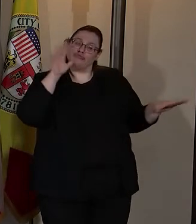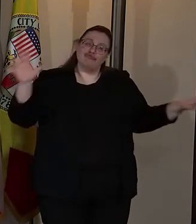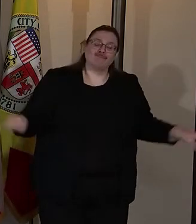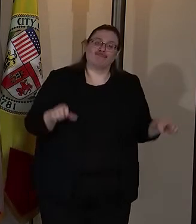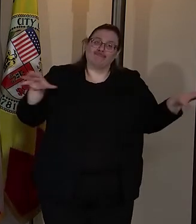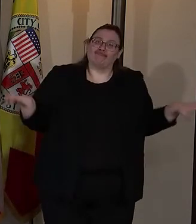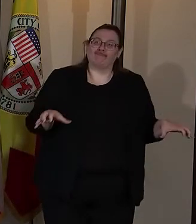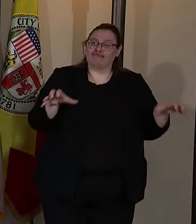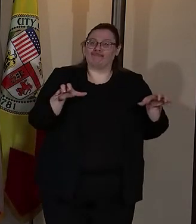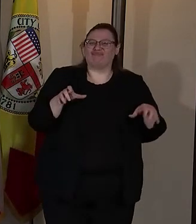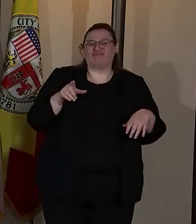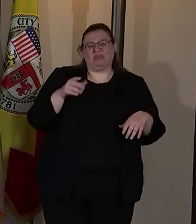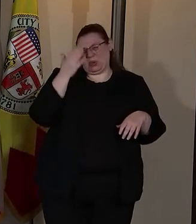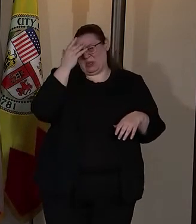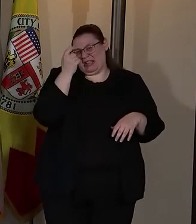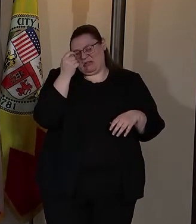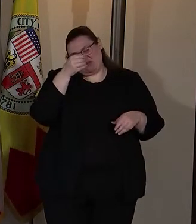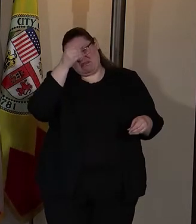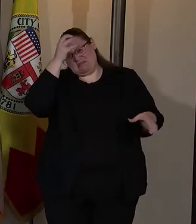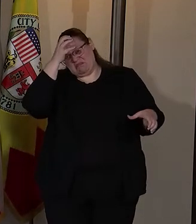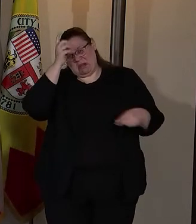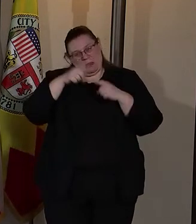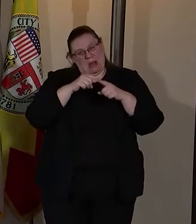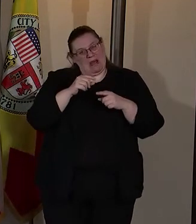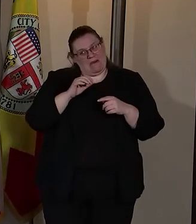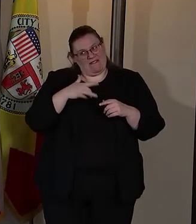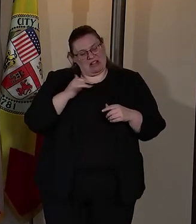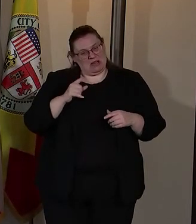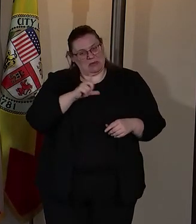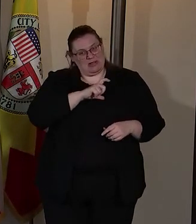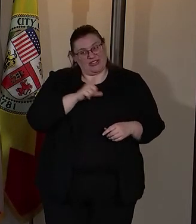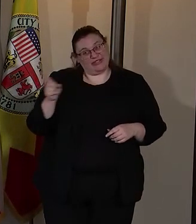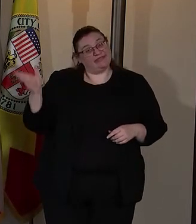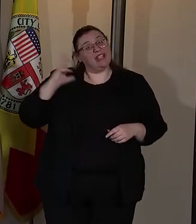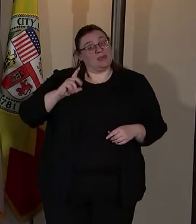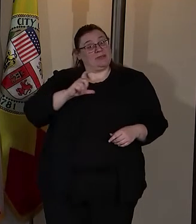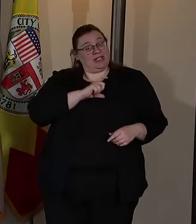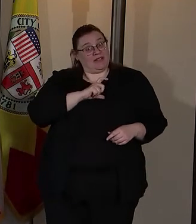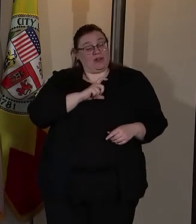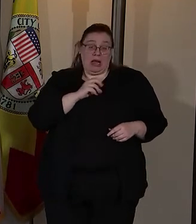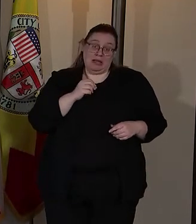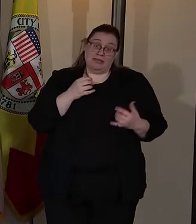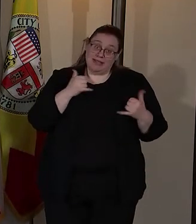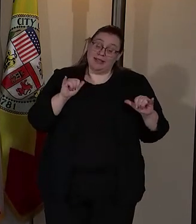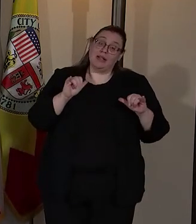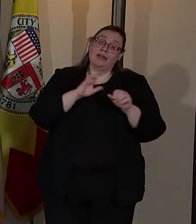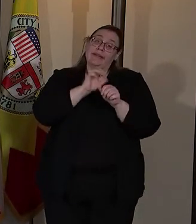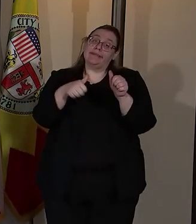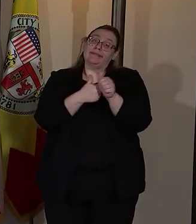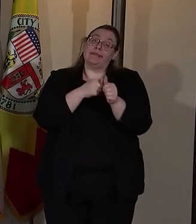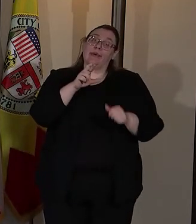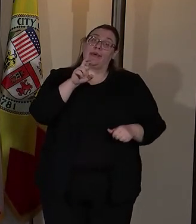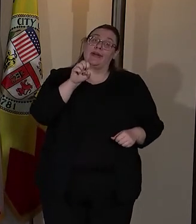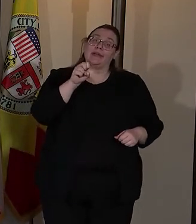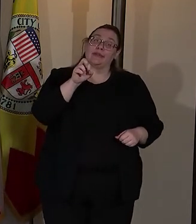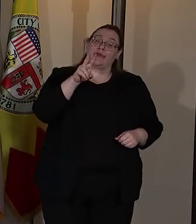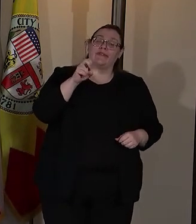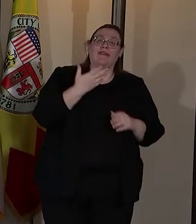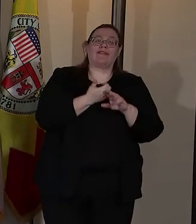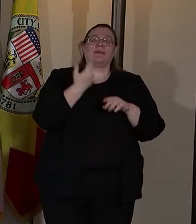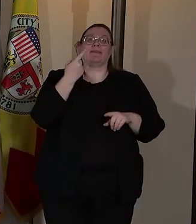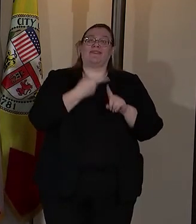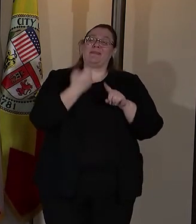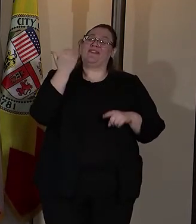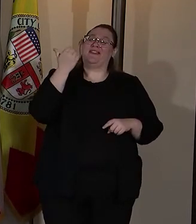pushed this forward, and he knows a thing or two about being a police officer because that's what he was before and still is in the reserve component. Uh, but from the 15th council